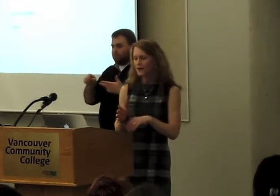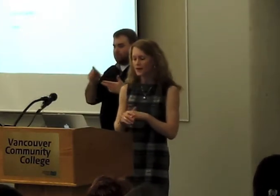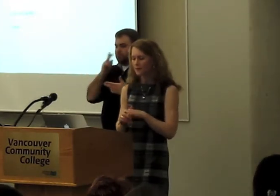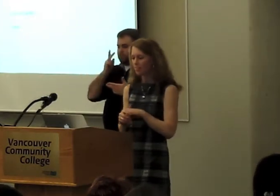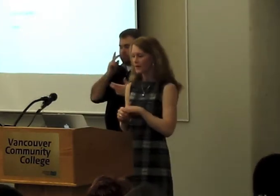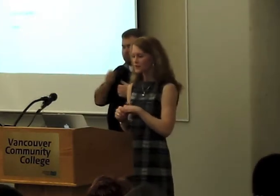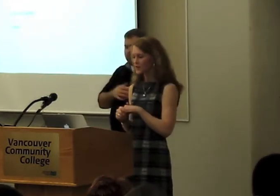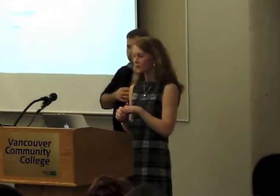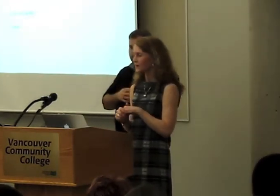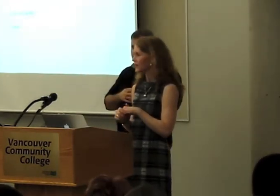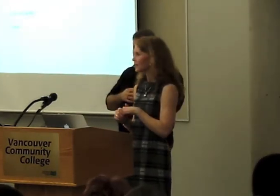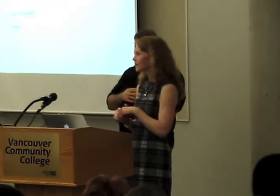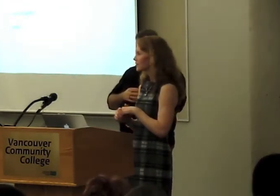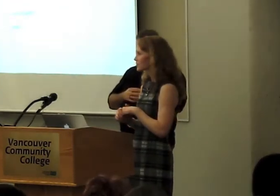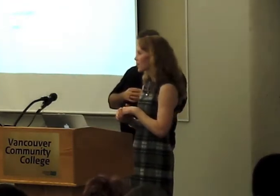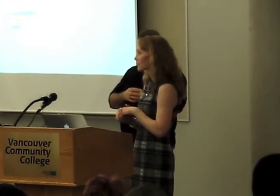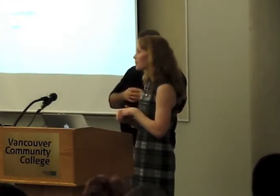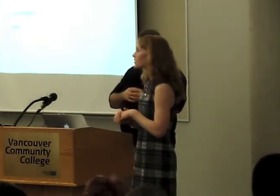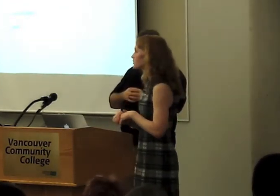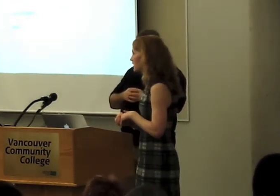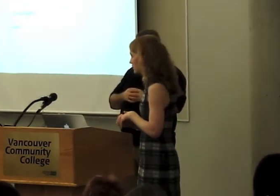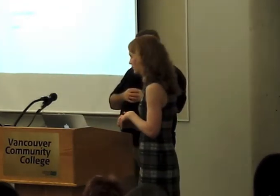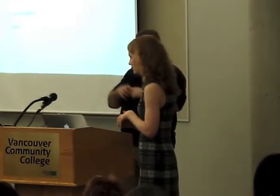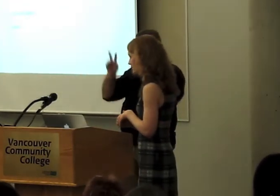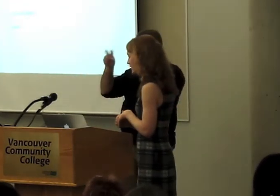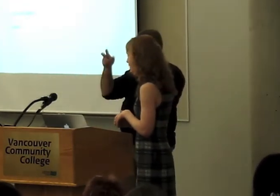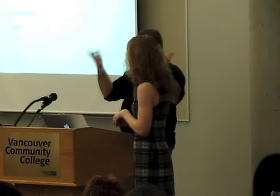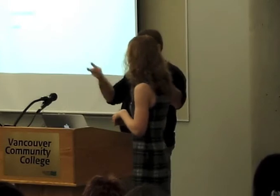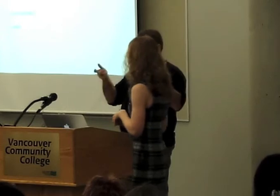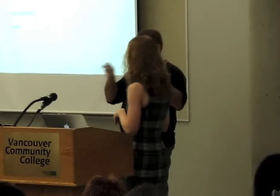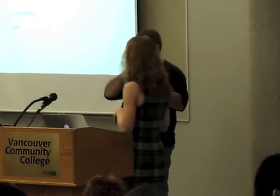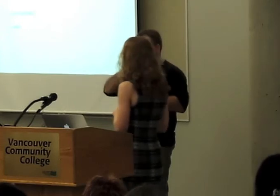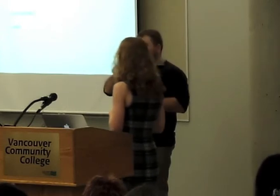So maybe I'll share quickly the topic of punctuation.